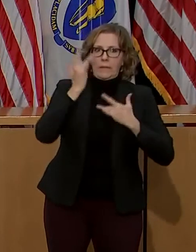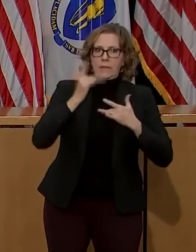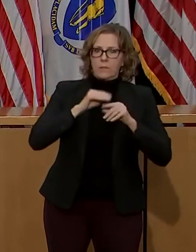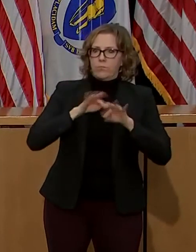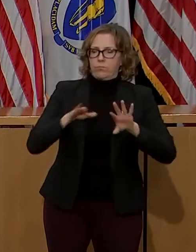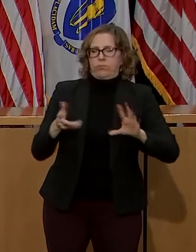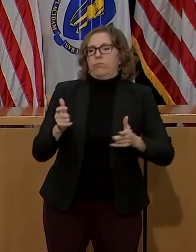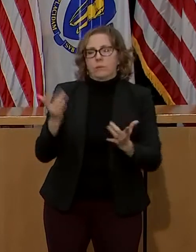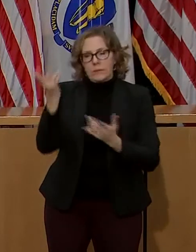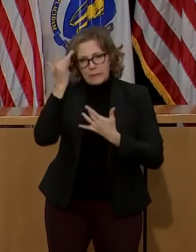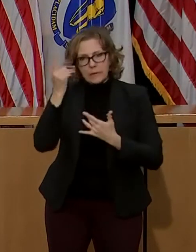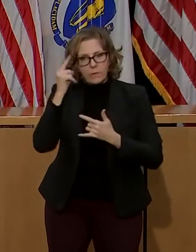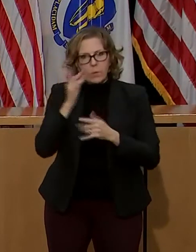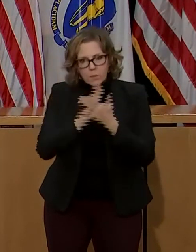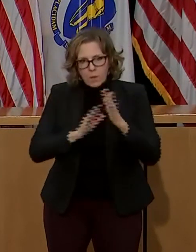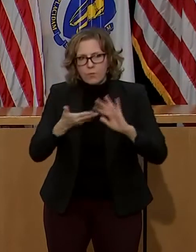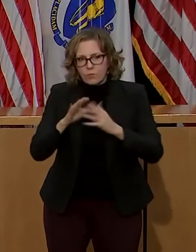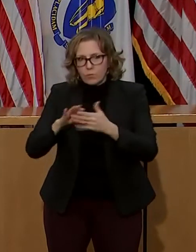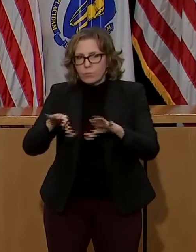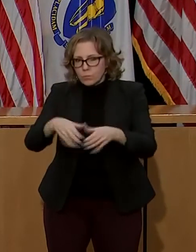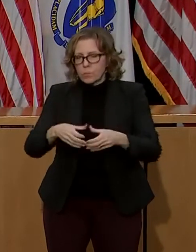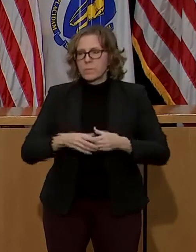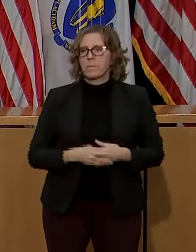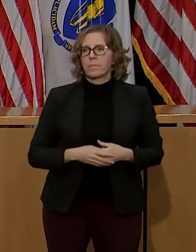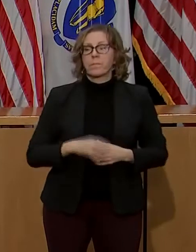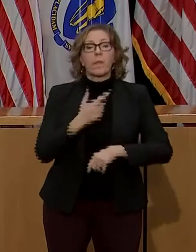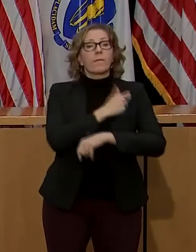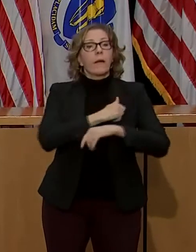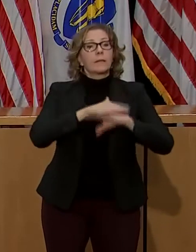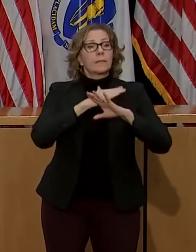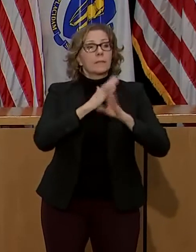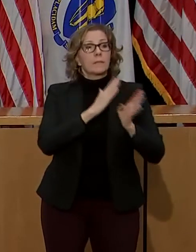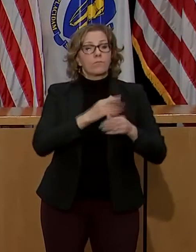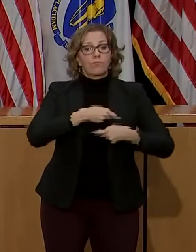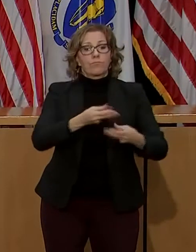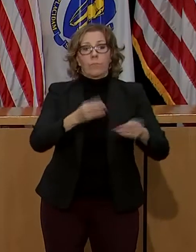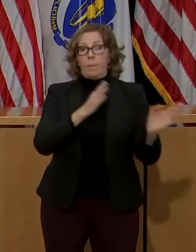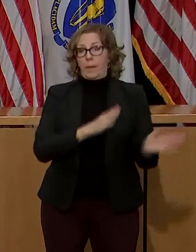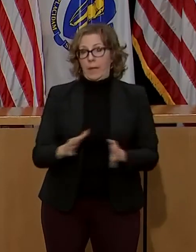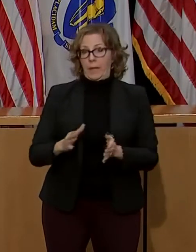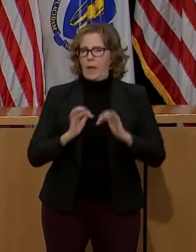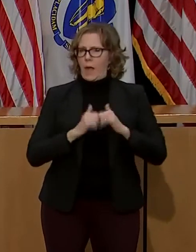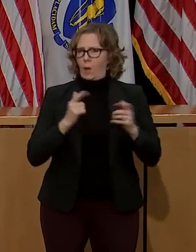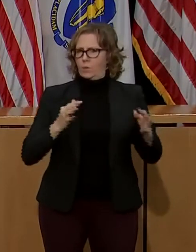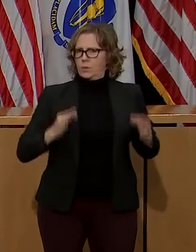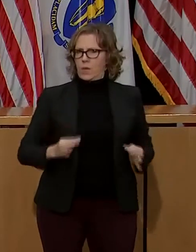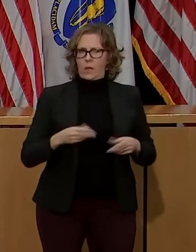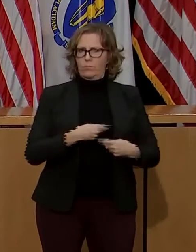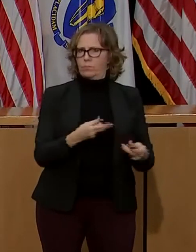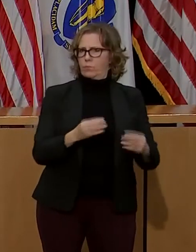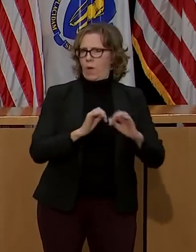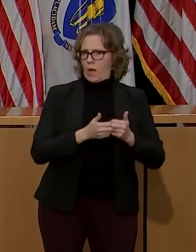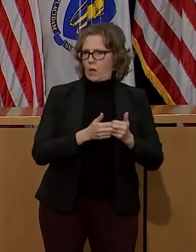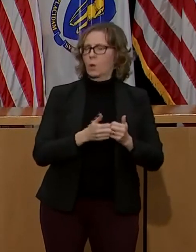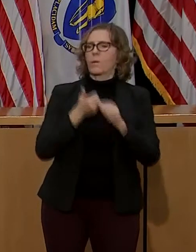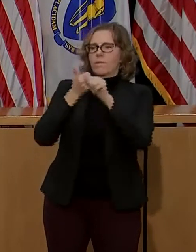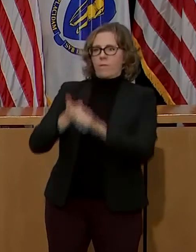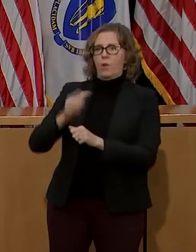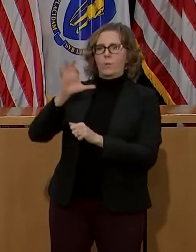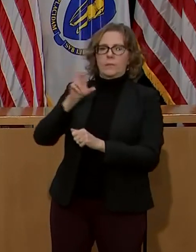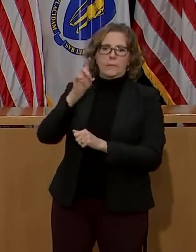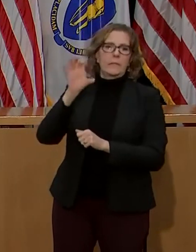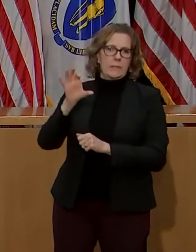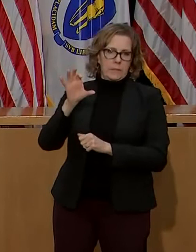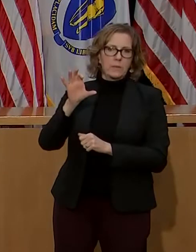The Commonwealth's COVID-19 vaccination distribution plan was developed based on recommendations from the CDC and our